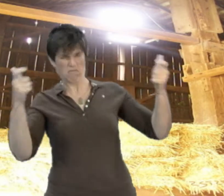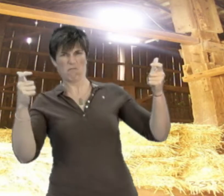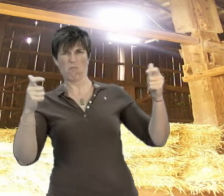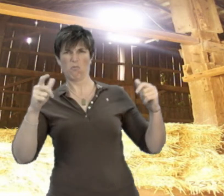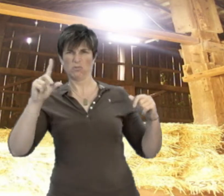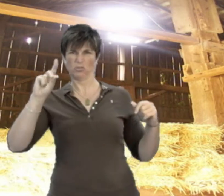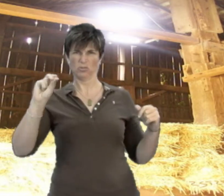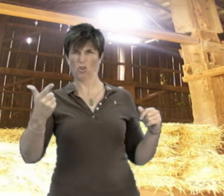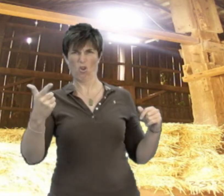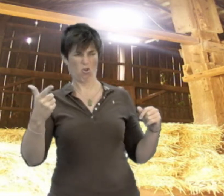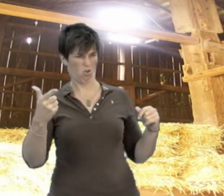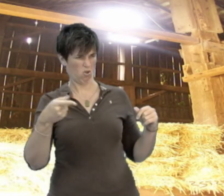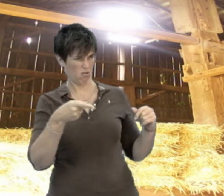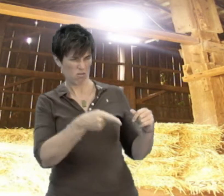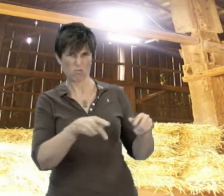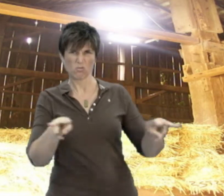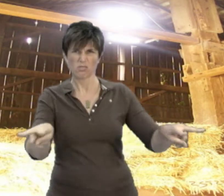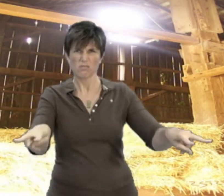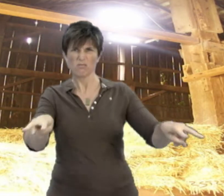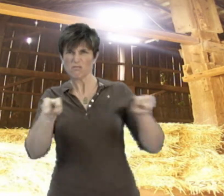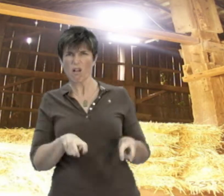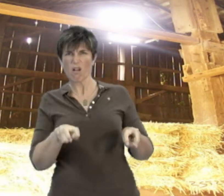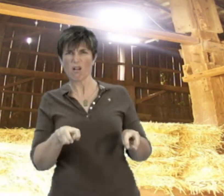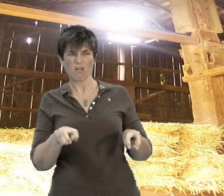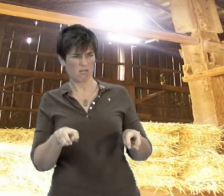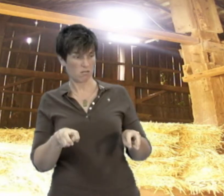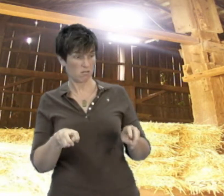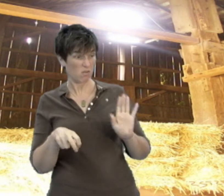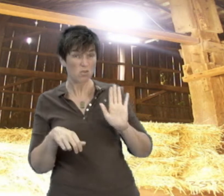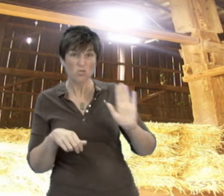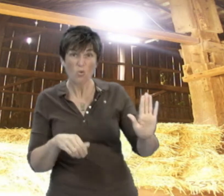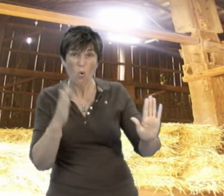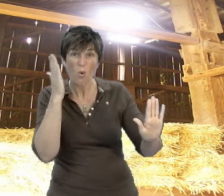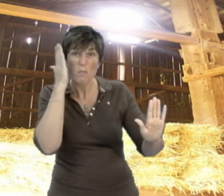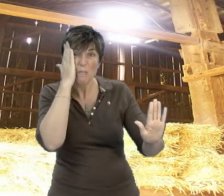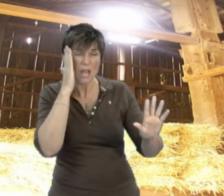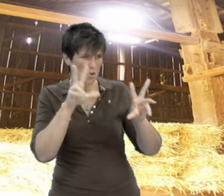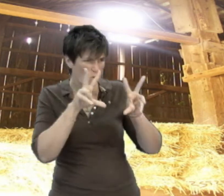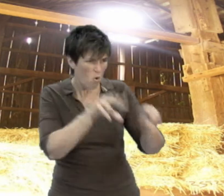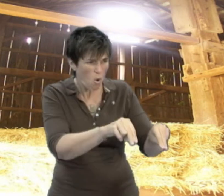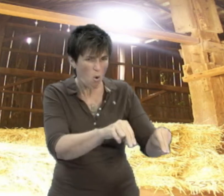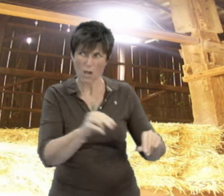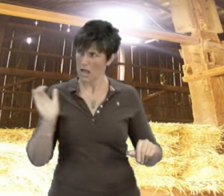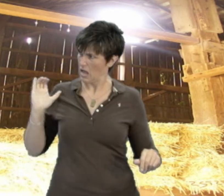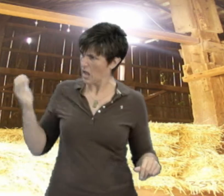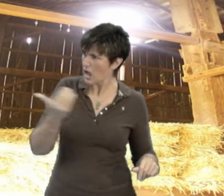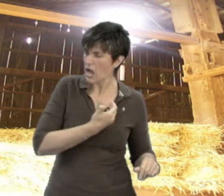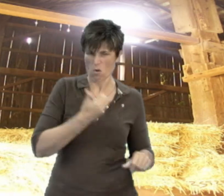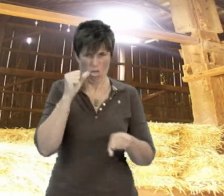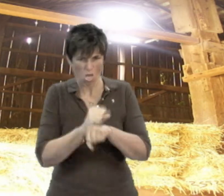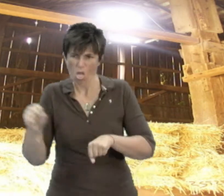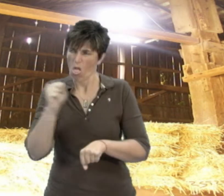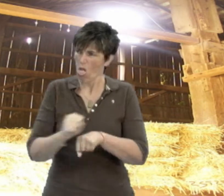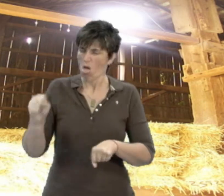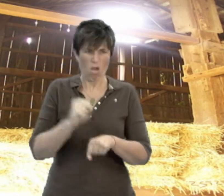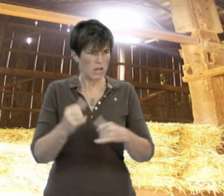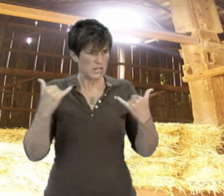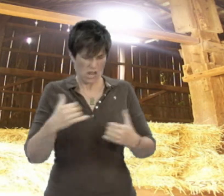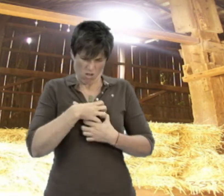Looking at the dog in disgust, one old cow said, What an arrogant, selfish dog! That is not your bed. We